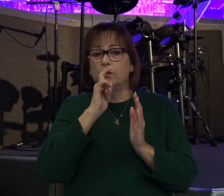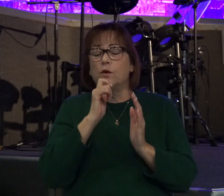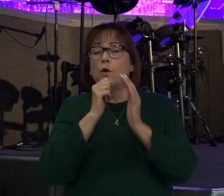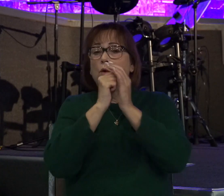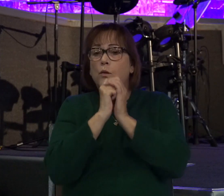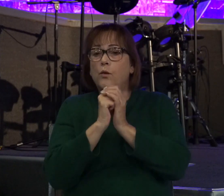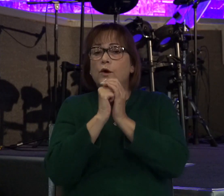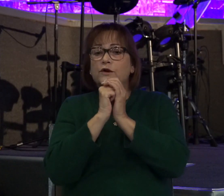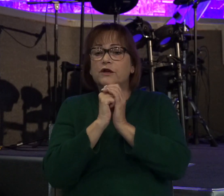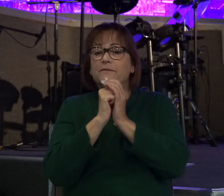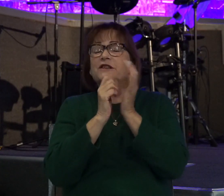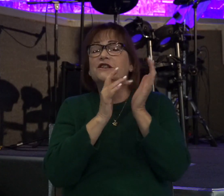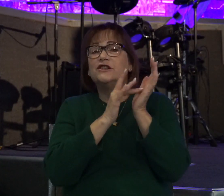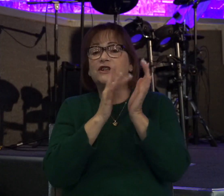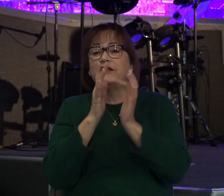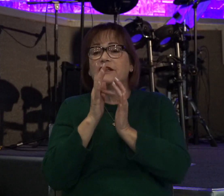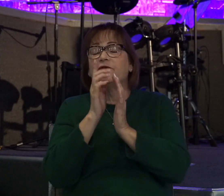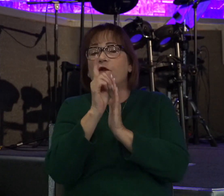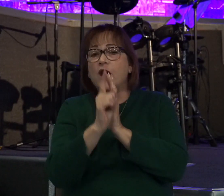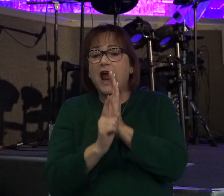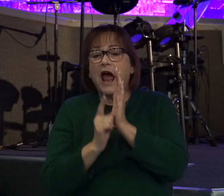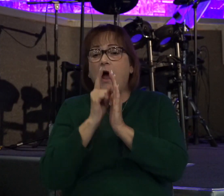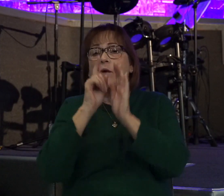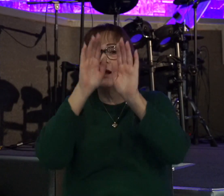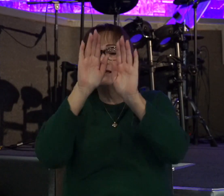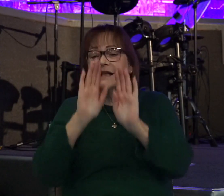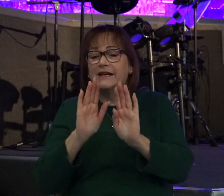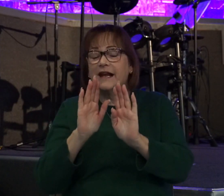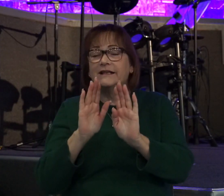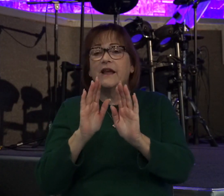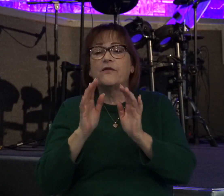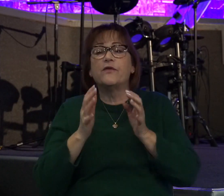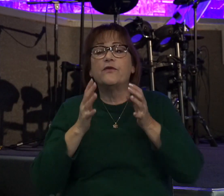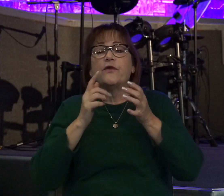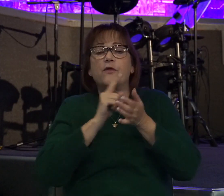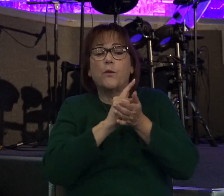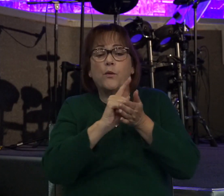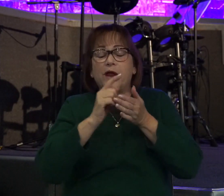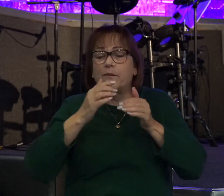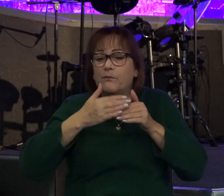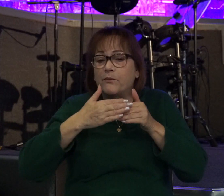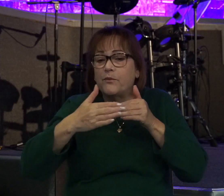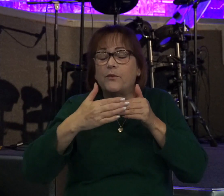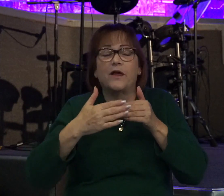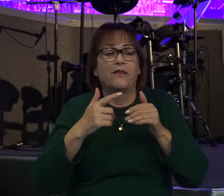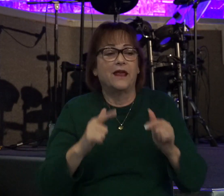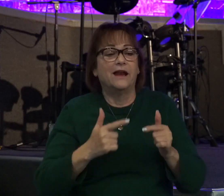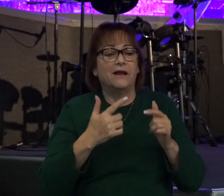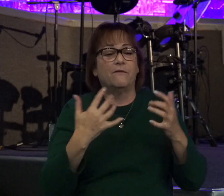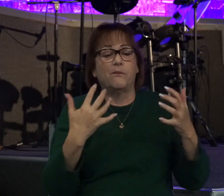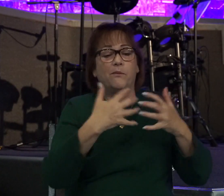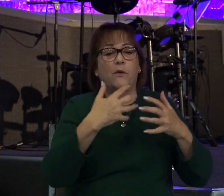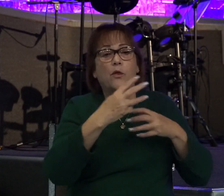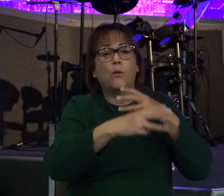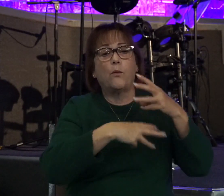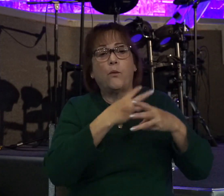Jesus for an hour on Sundays, and then the rest of the week, they live like the world, and God gets put on the shelf.